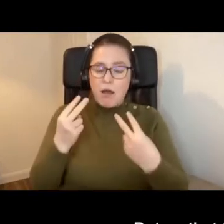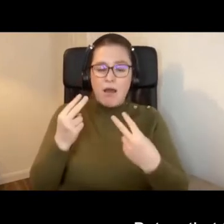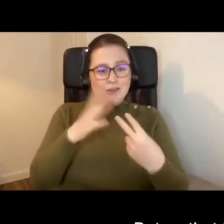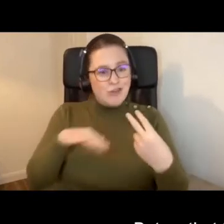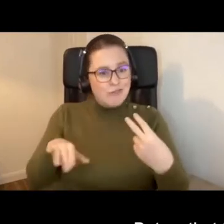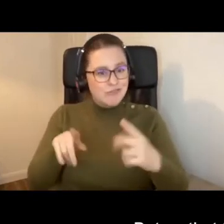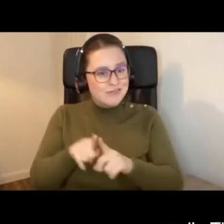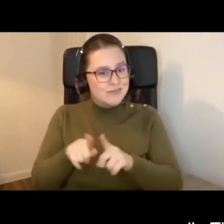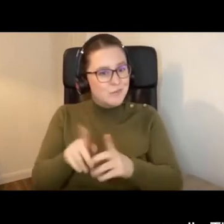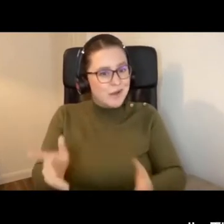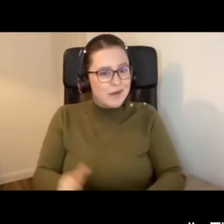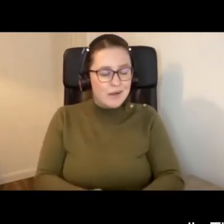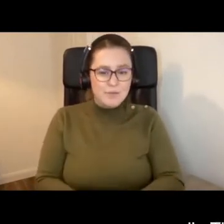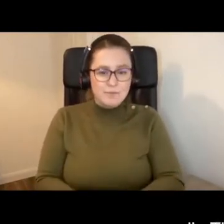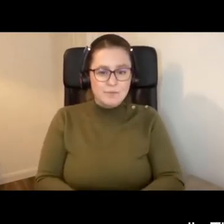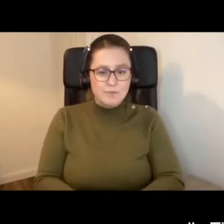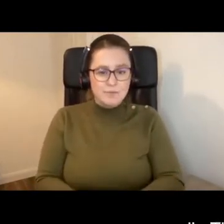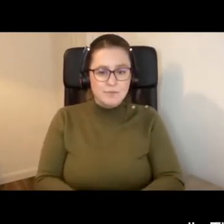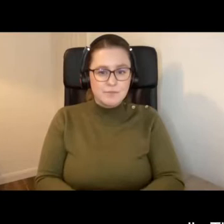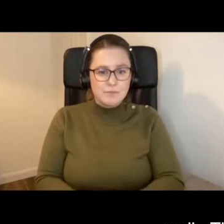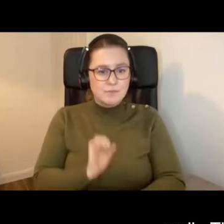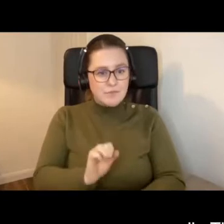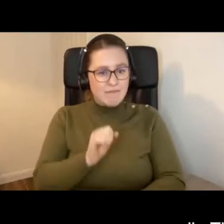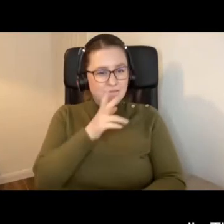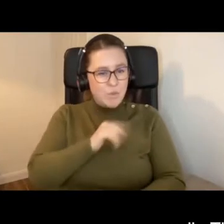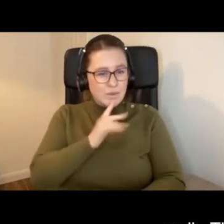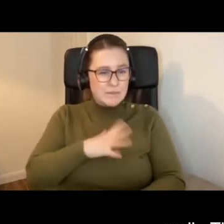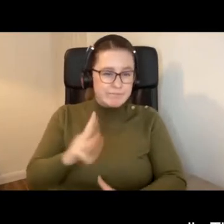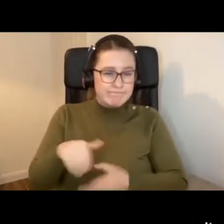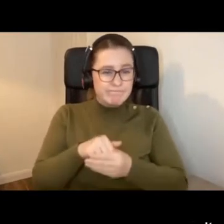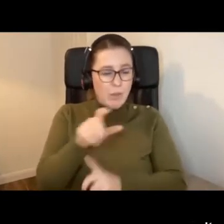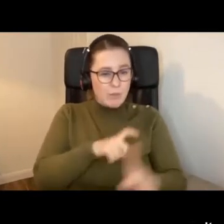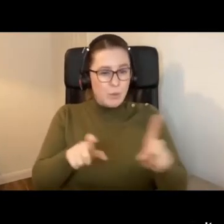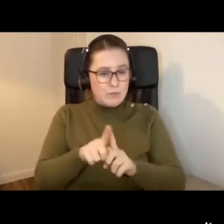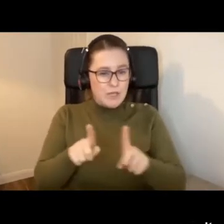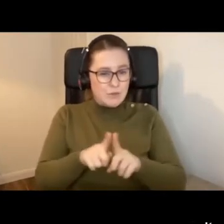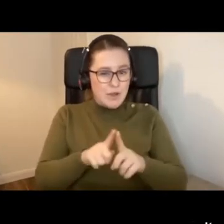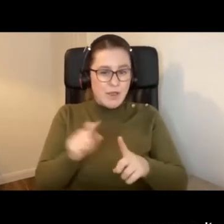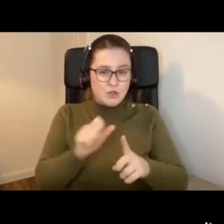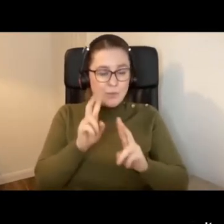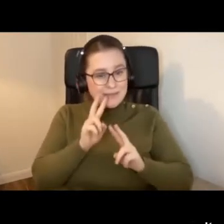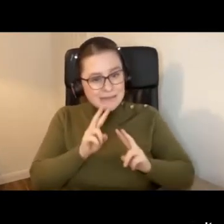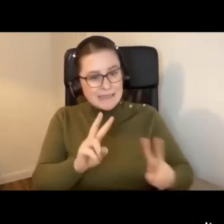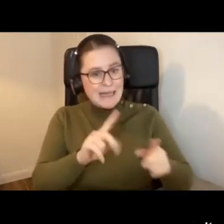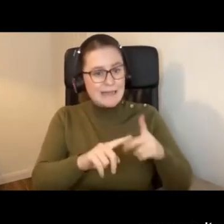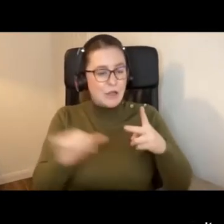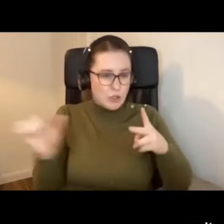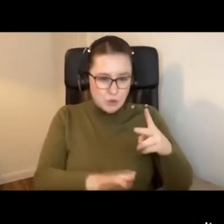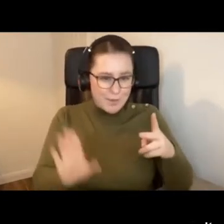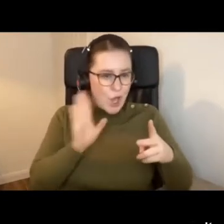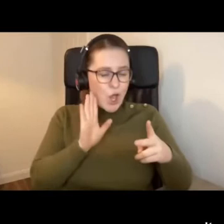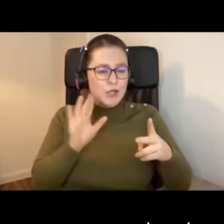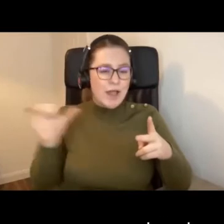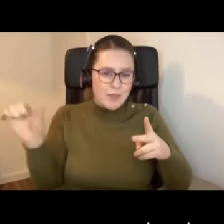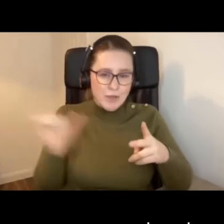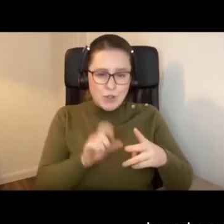them as well. Their voices need to be part of that community. They should be seen, they should be heard and they should be made